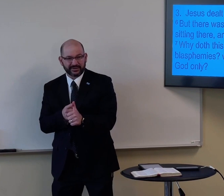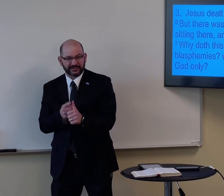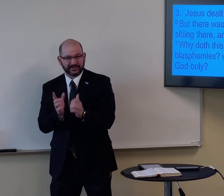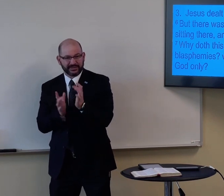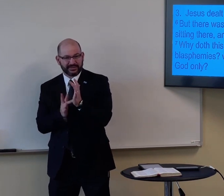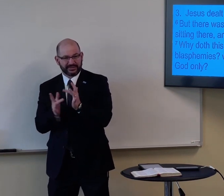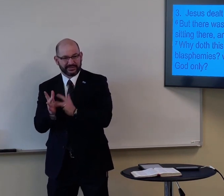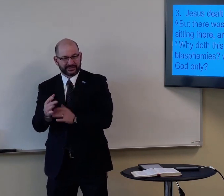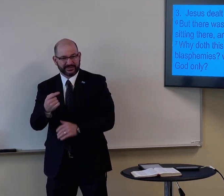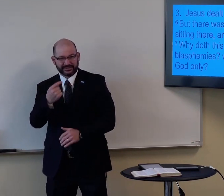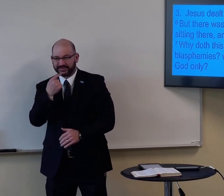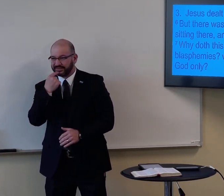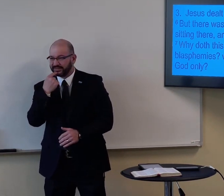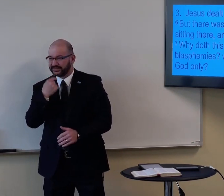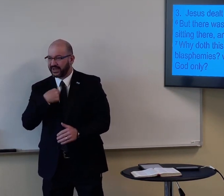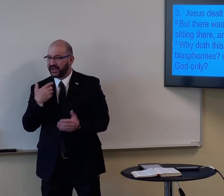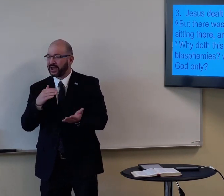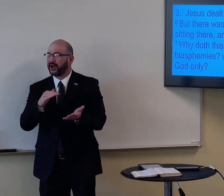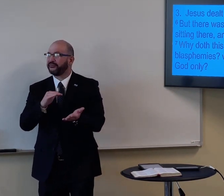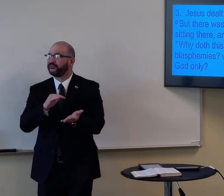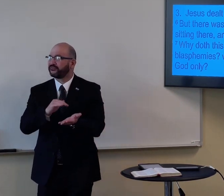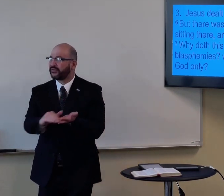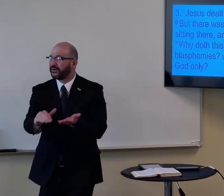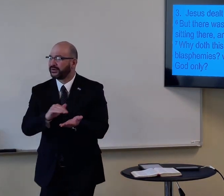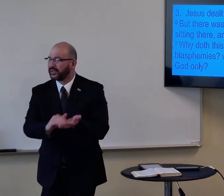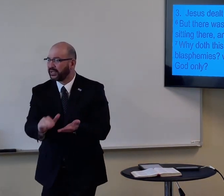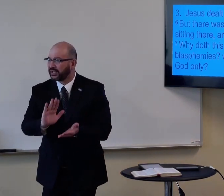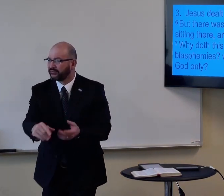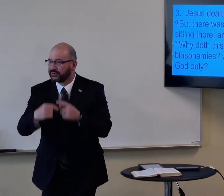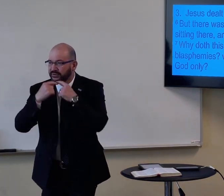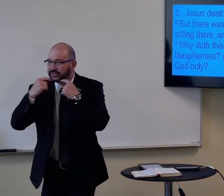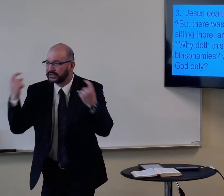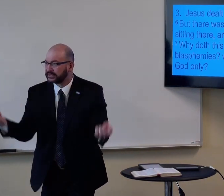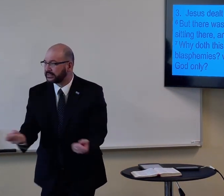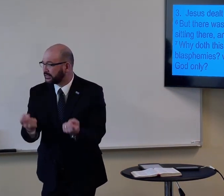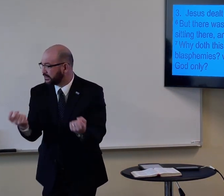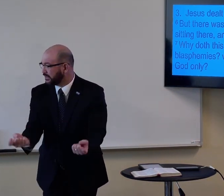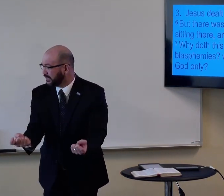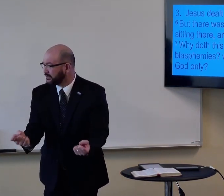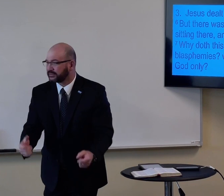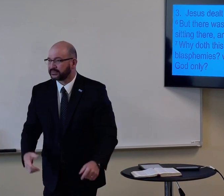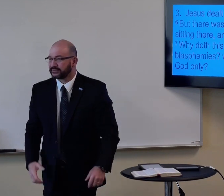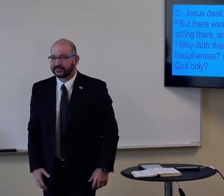First of all, Jesus said, I forgive your sin.